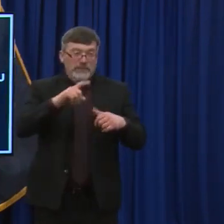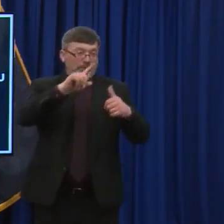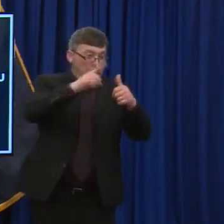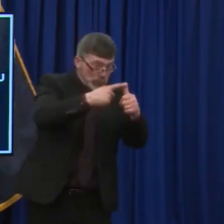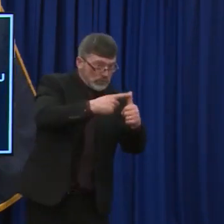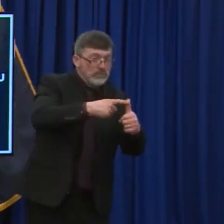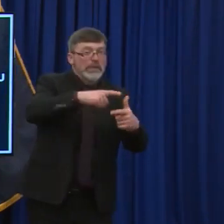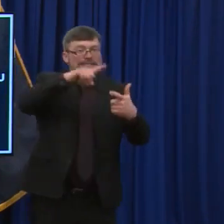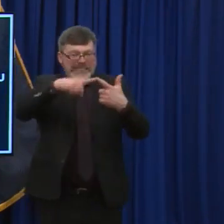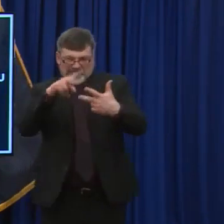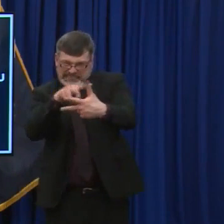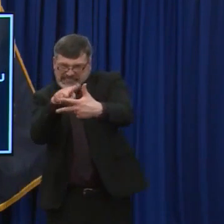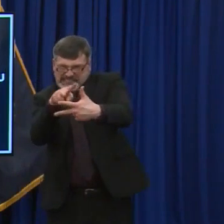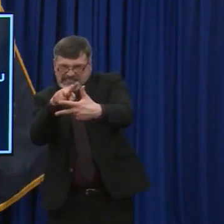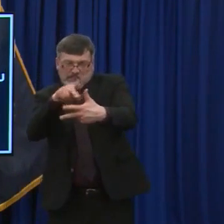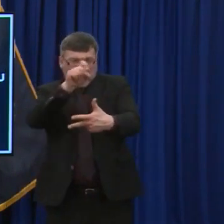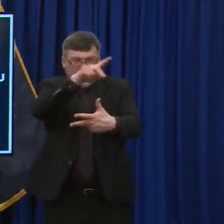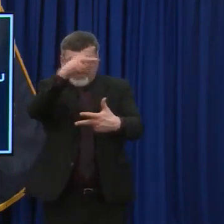Thanks.